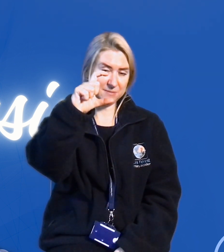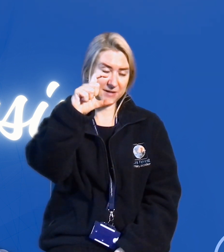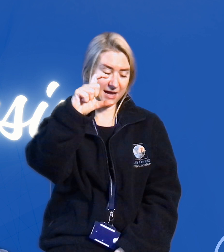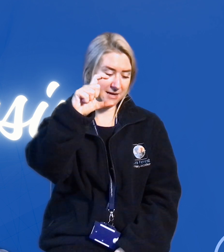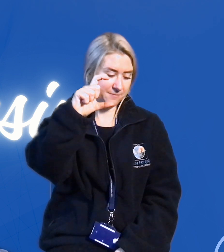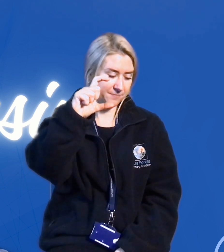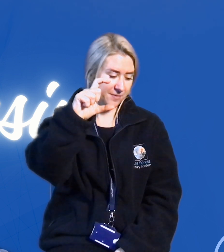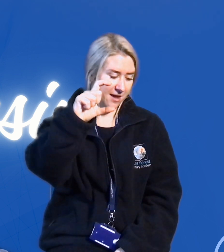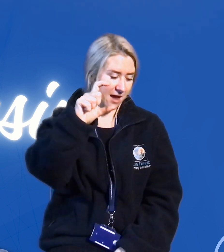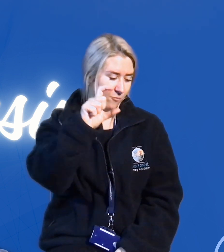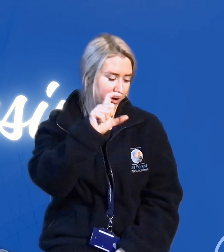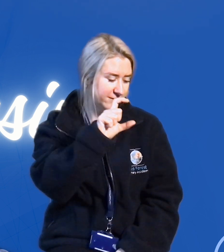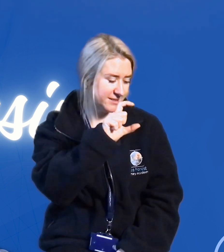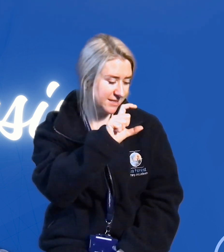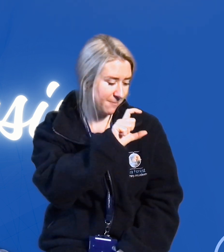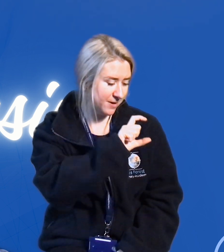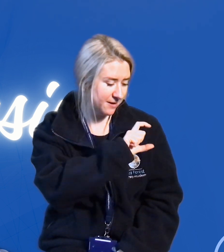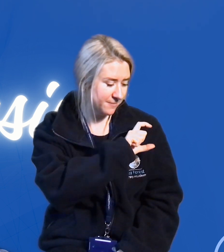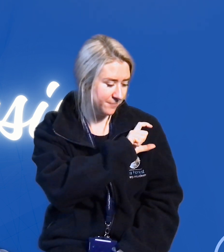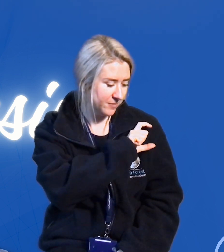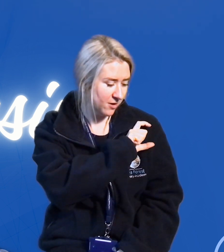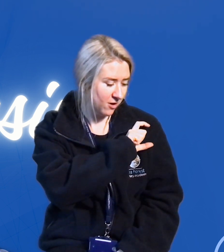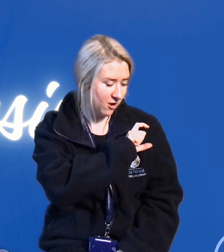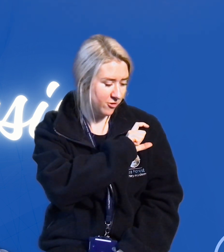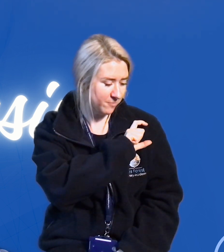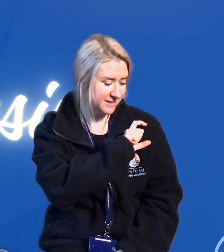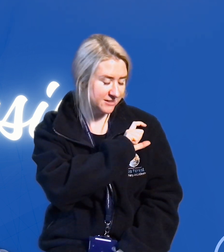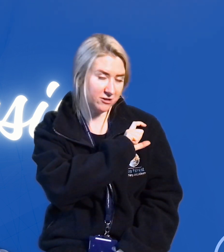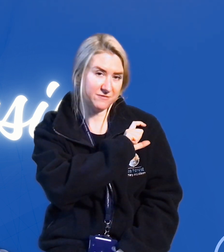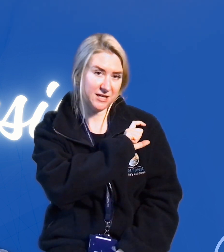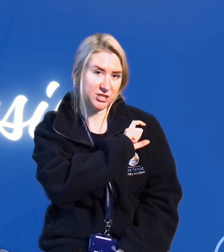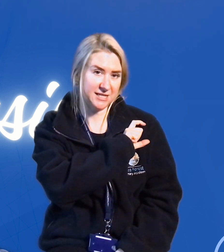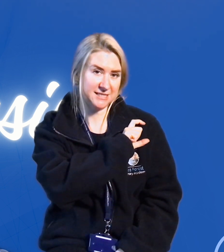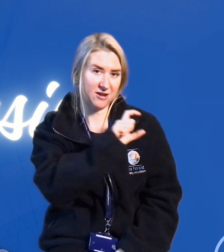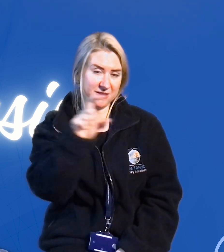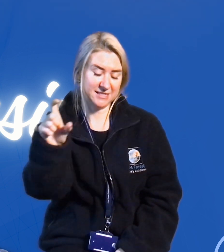again and we're going to tap it on the opposite side of our chest like this.